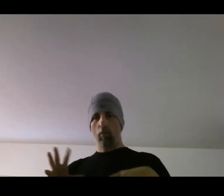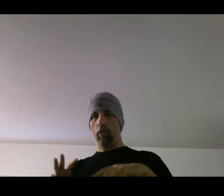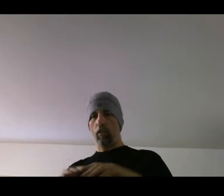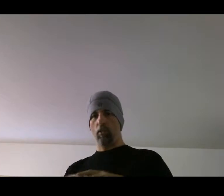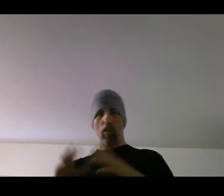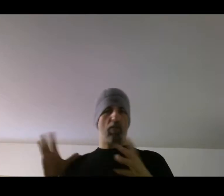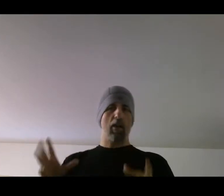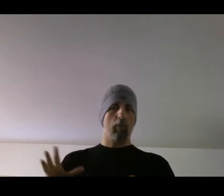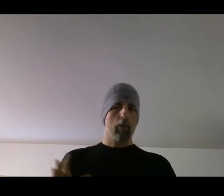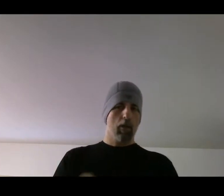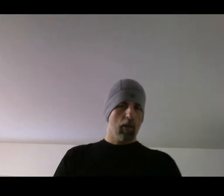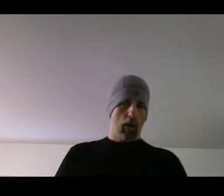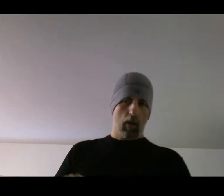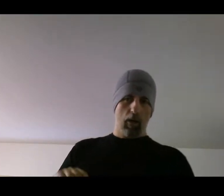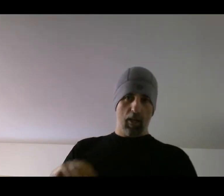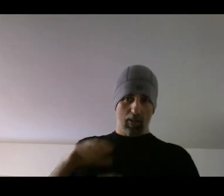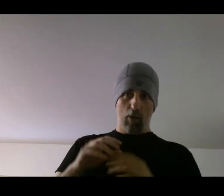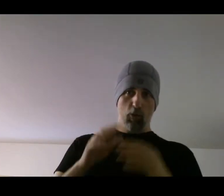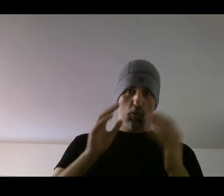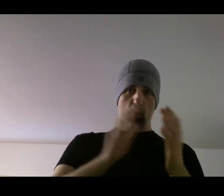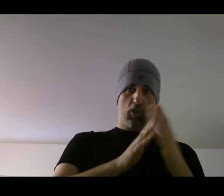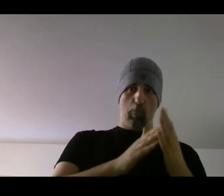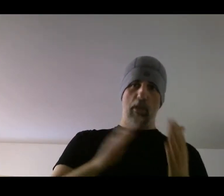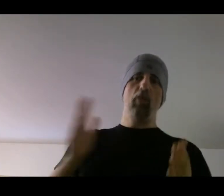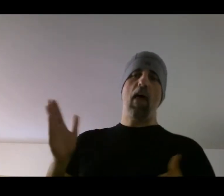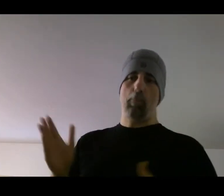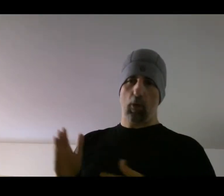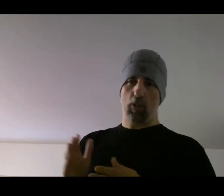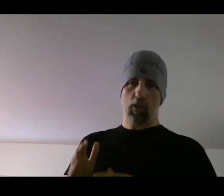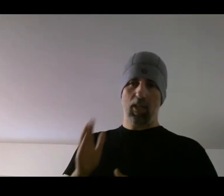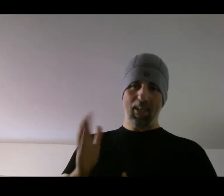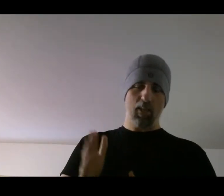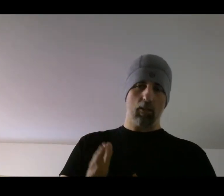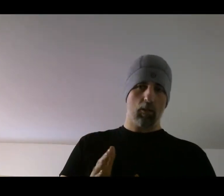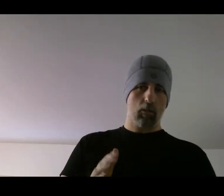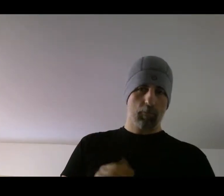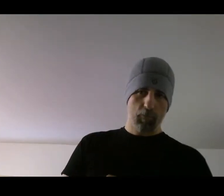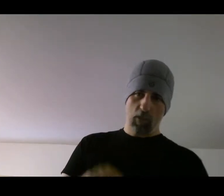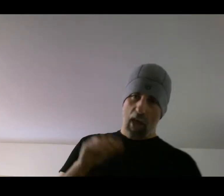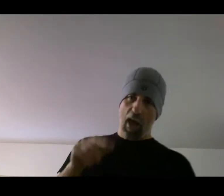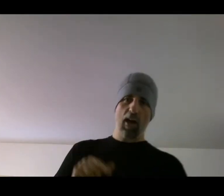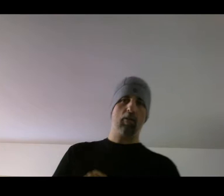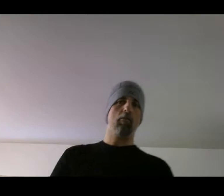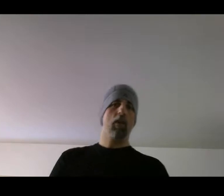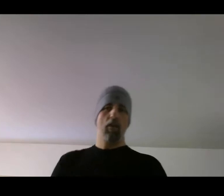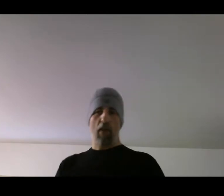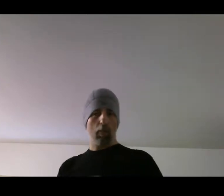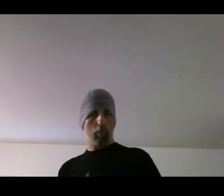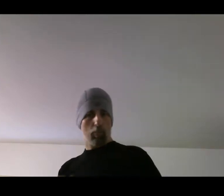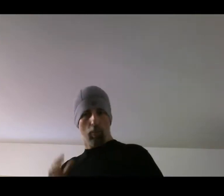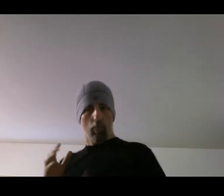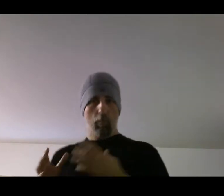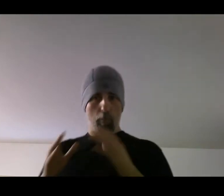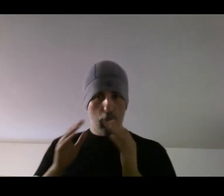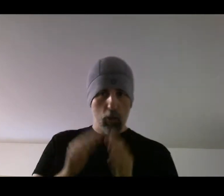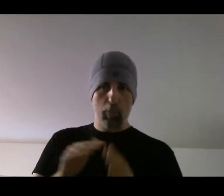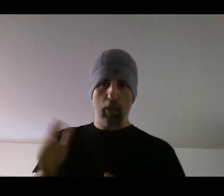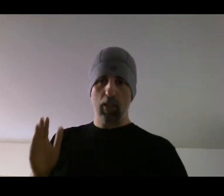we can set that up and allow users to build that burst is to have that burst building